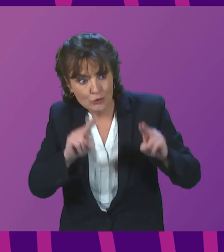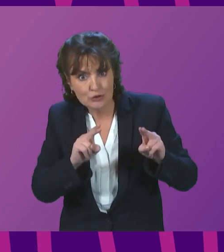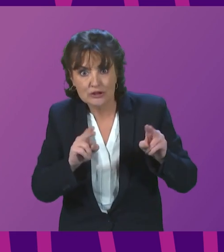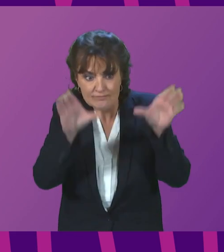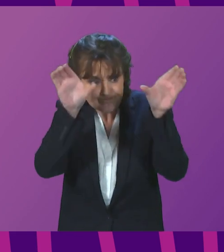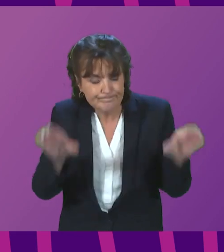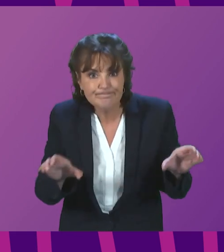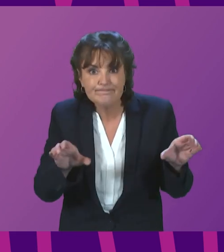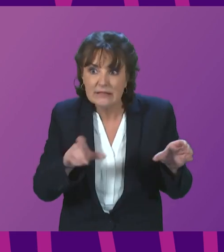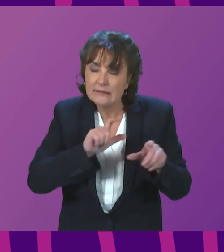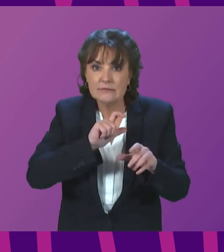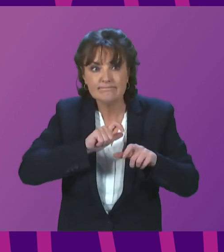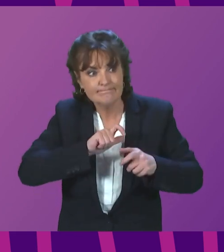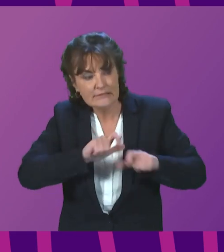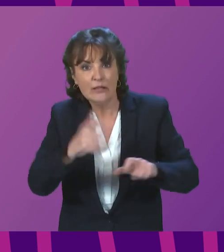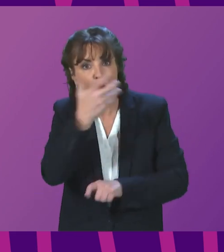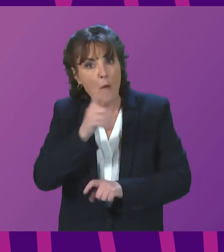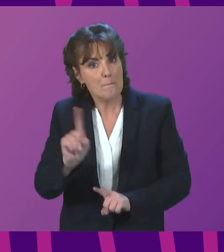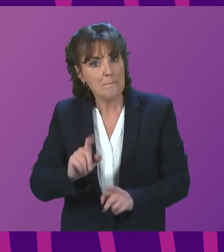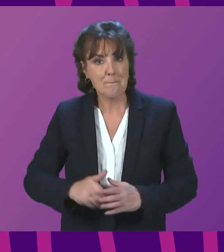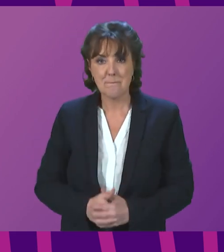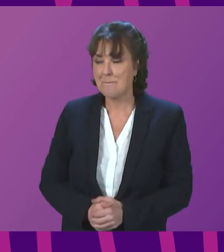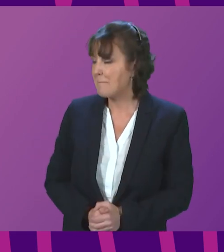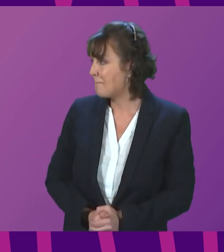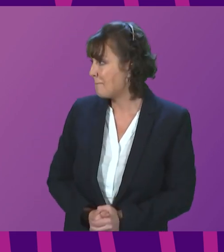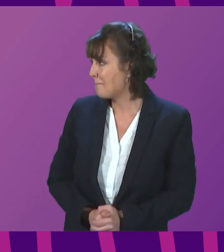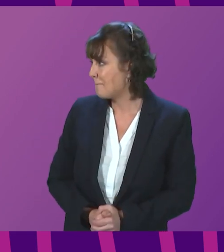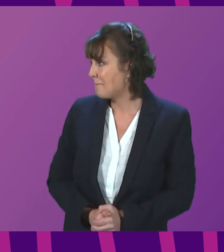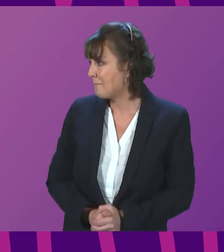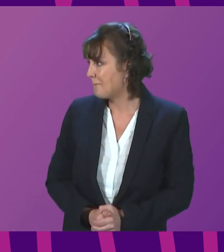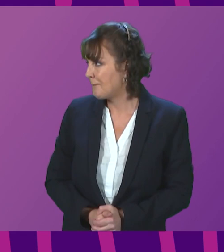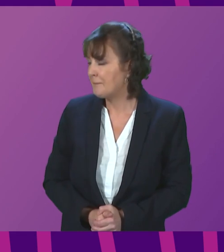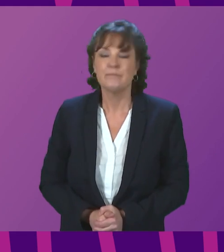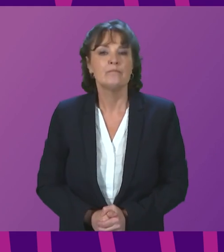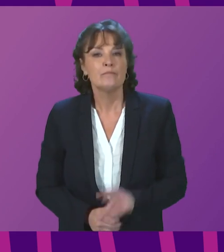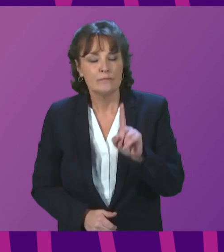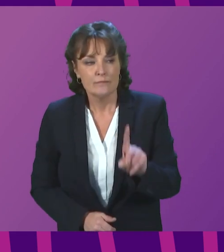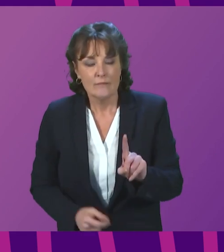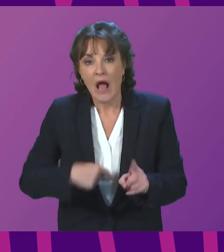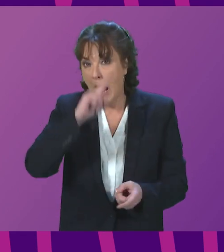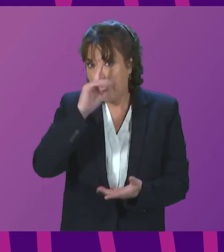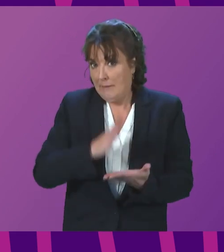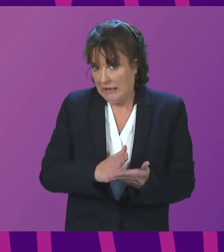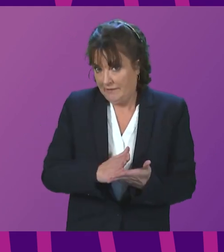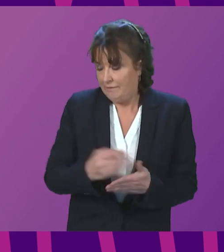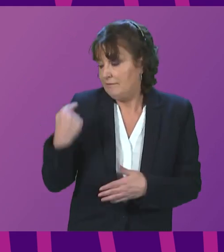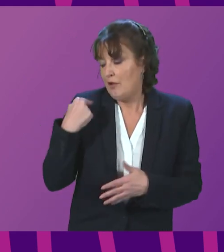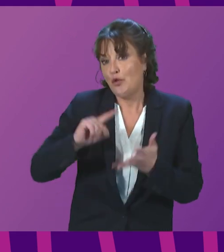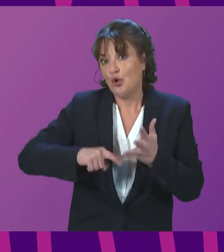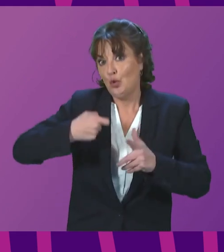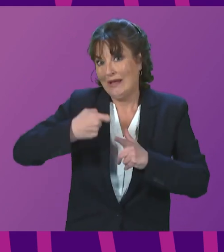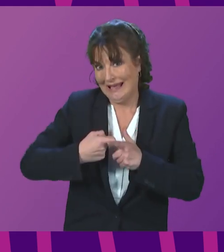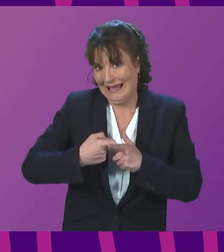Firstly, I understand that what is a new UK-wide set of retrofit standards have created